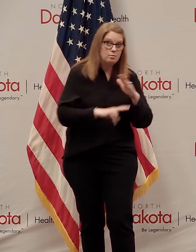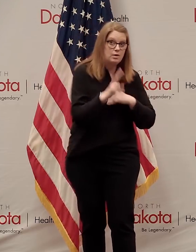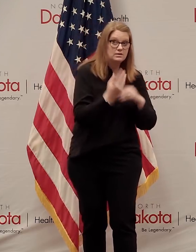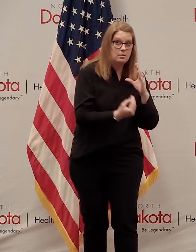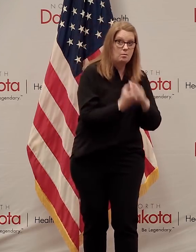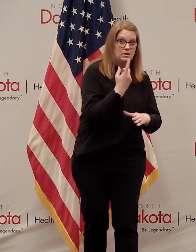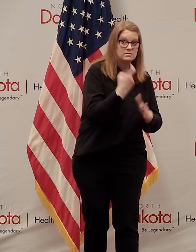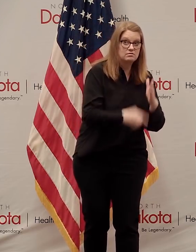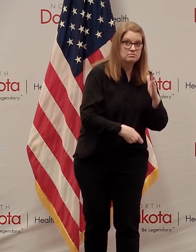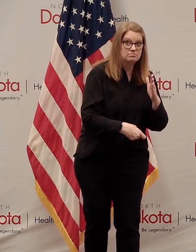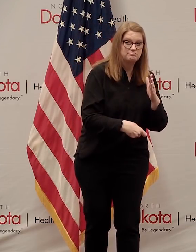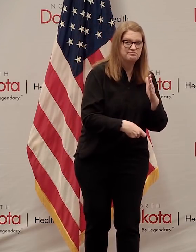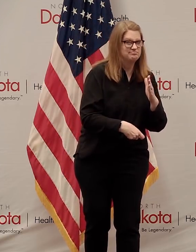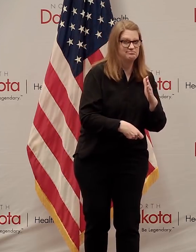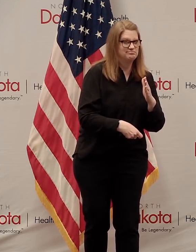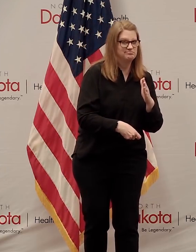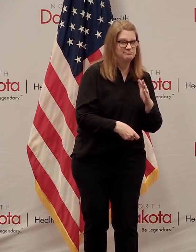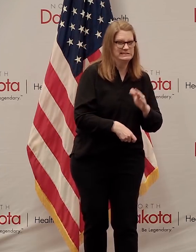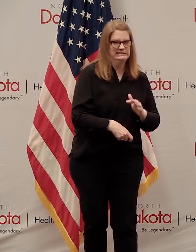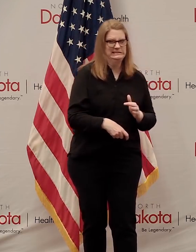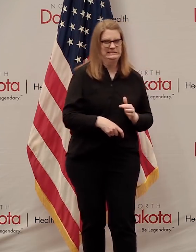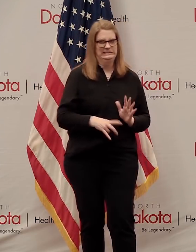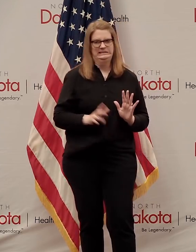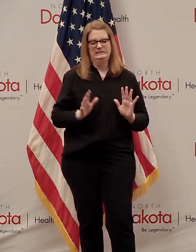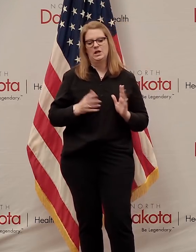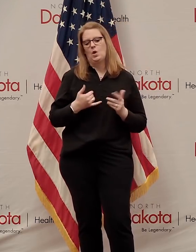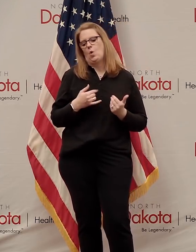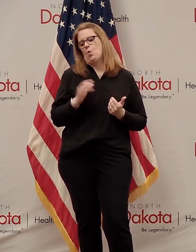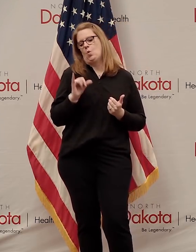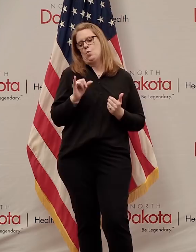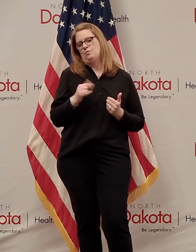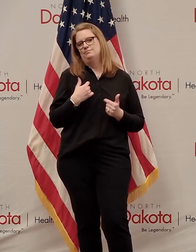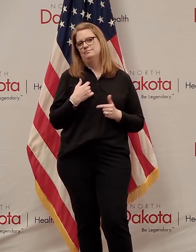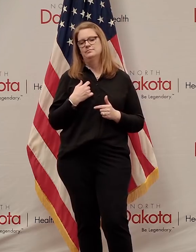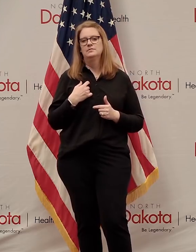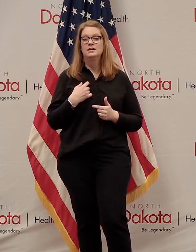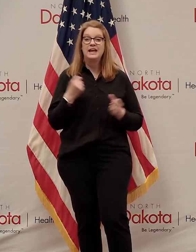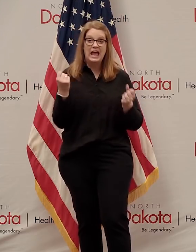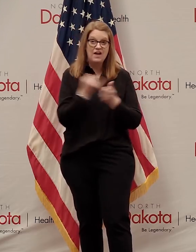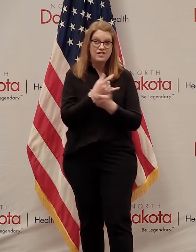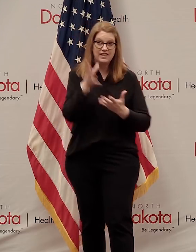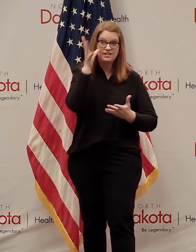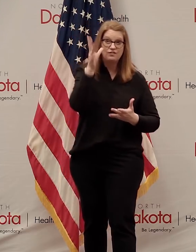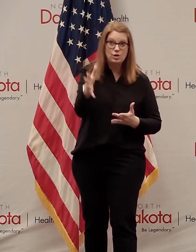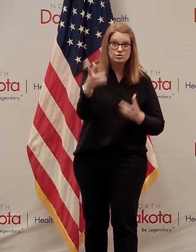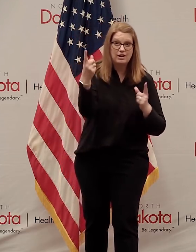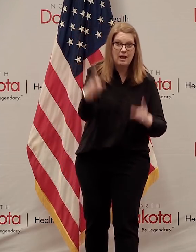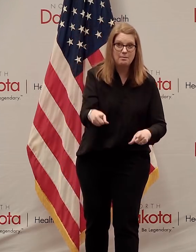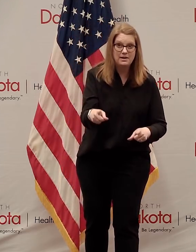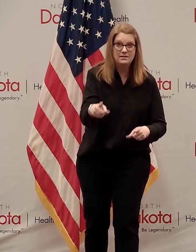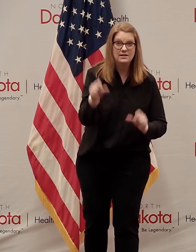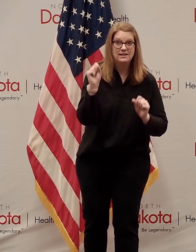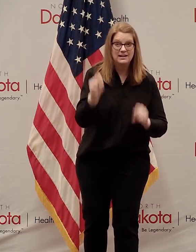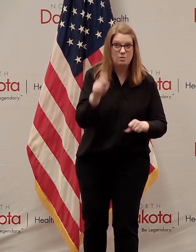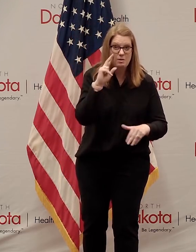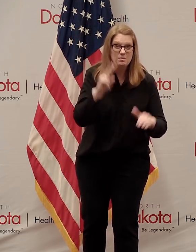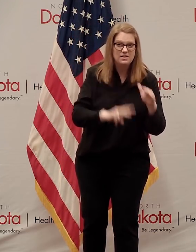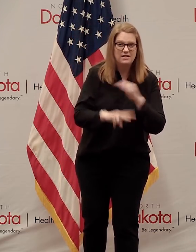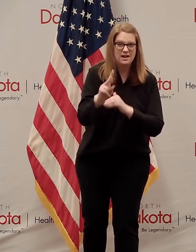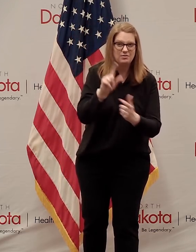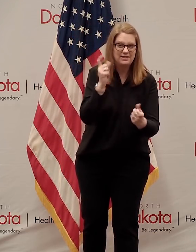crops might be. And so we just have to maintain that humility to understand that we don't know everything that's ahead. But we're going to make the best decision